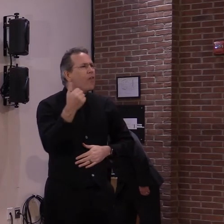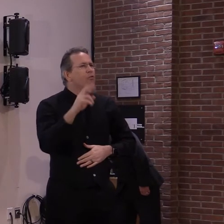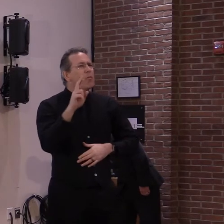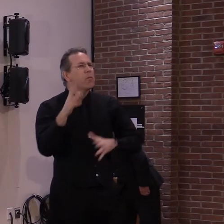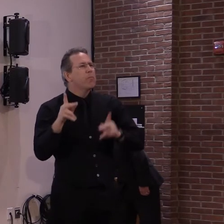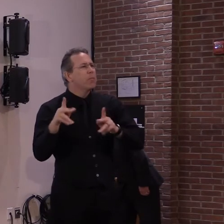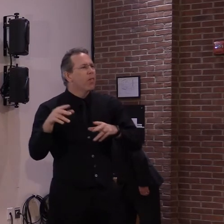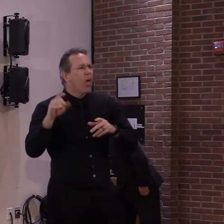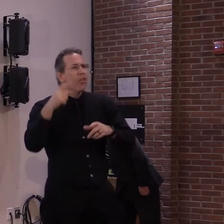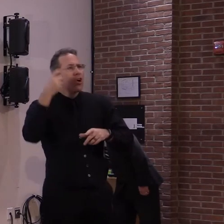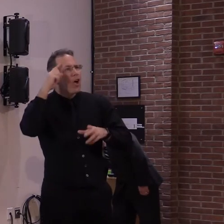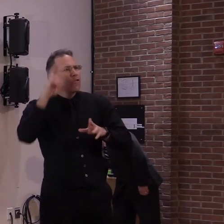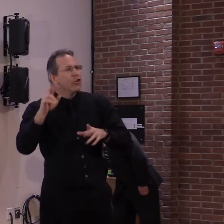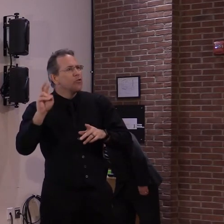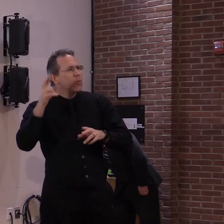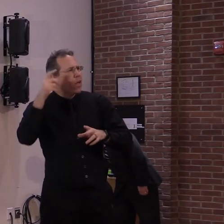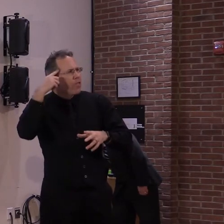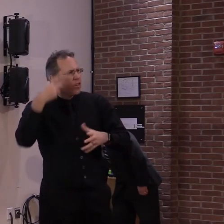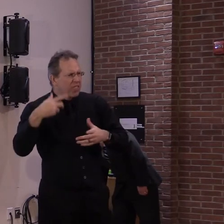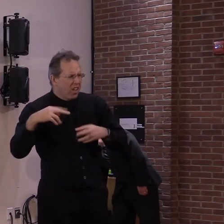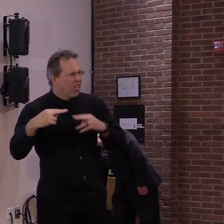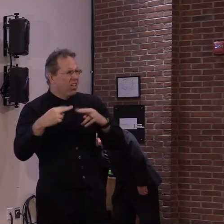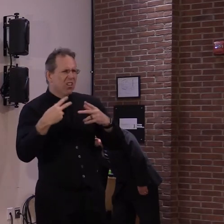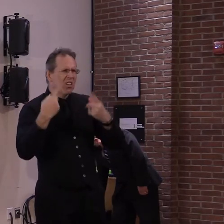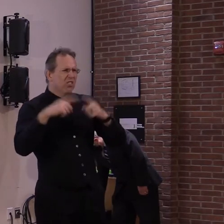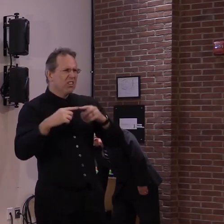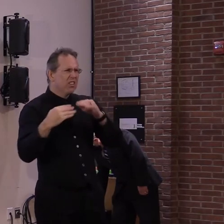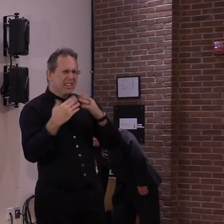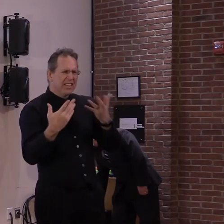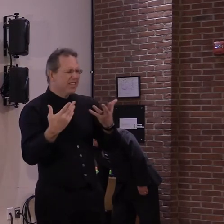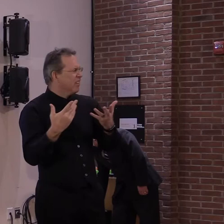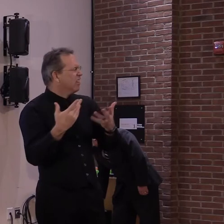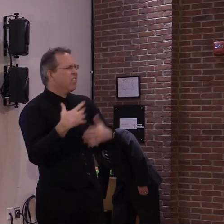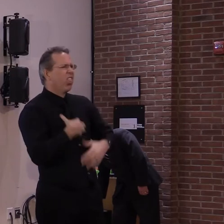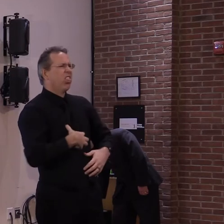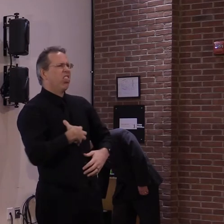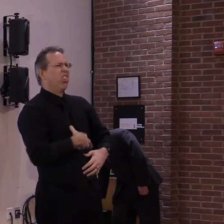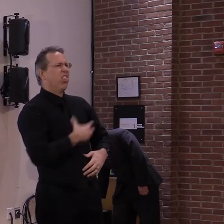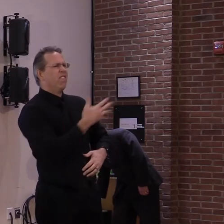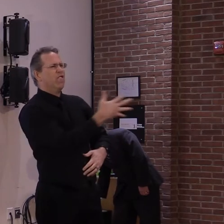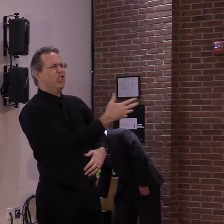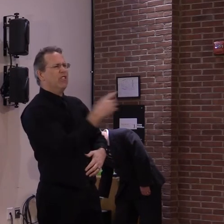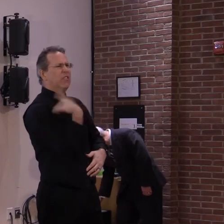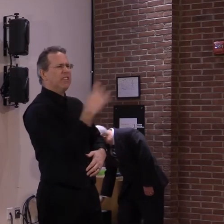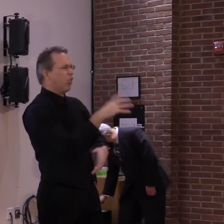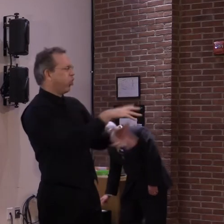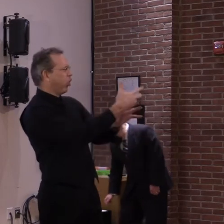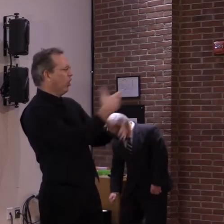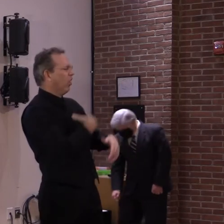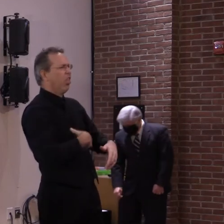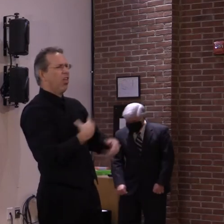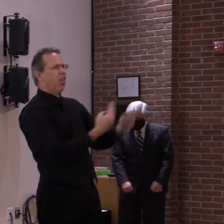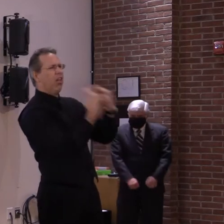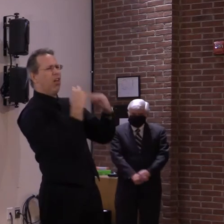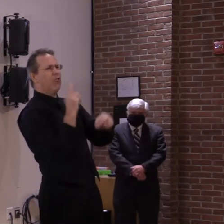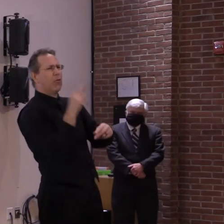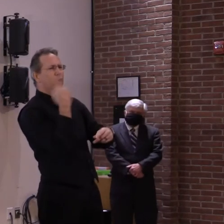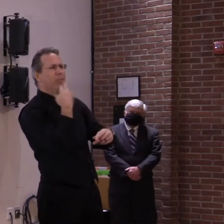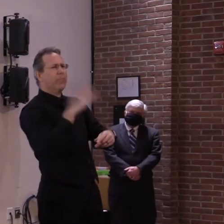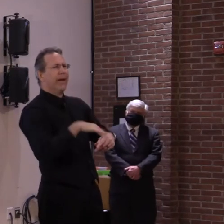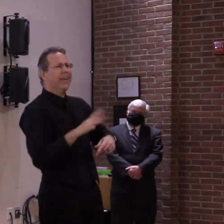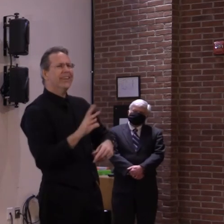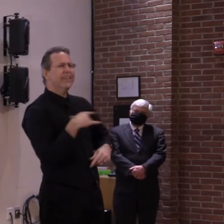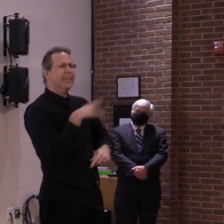uh, that was a fair election and that we need to, uh, to move on from there, uh, and, uh, to condemn the actions taken by the president.